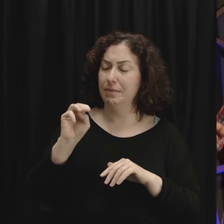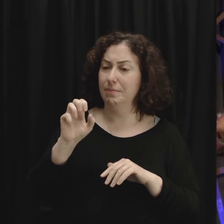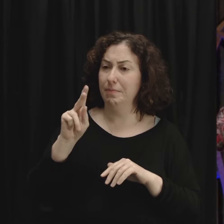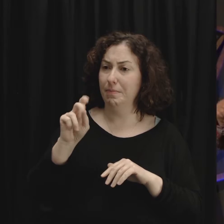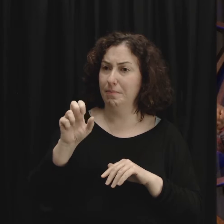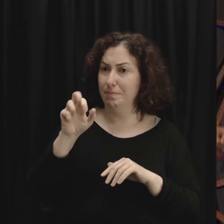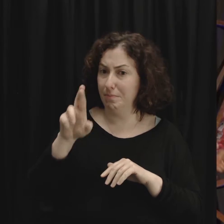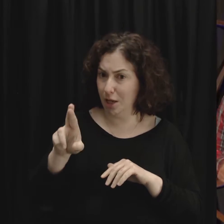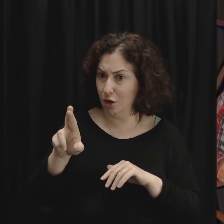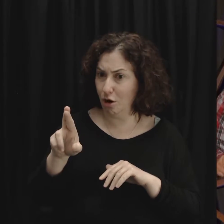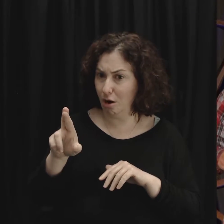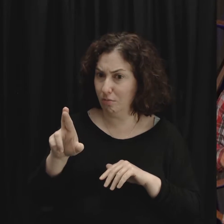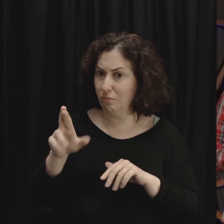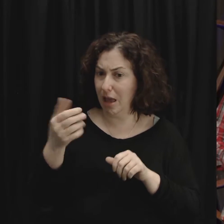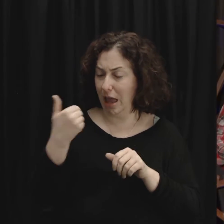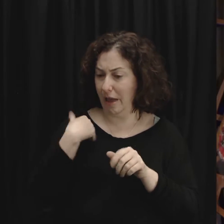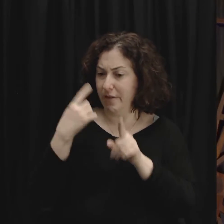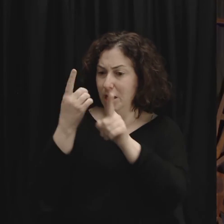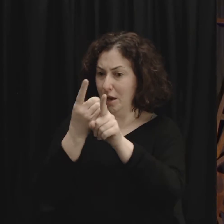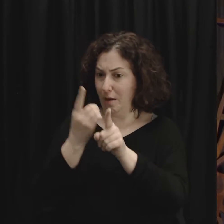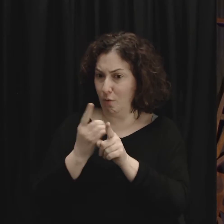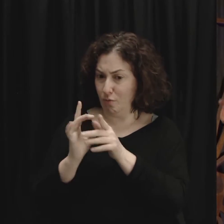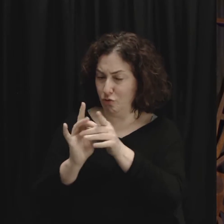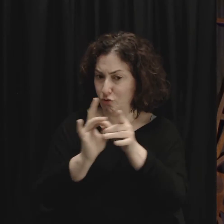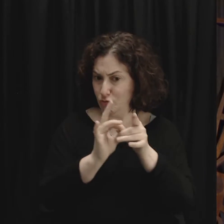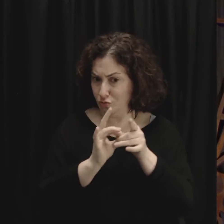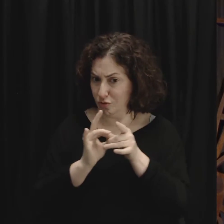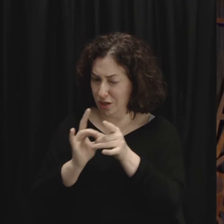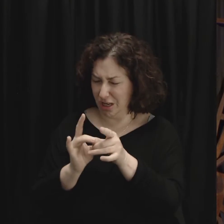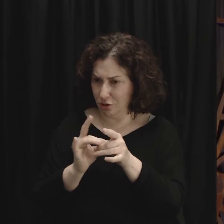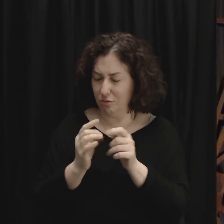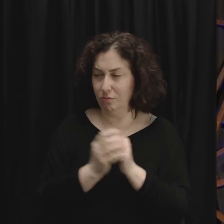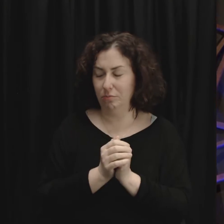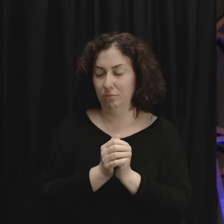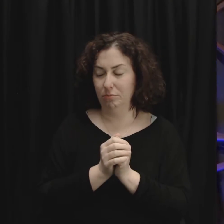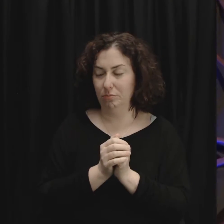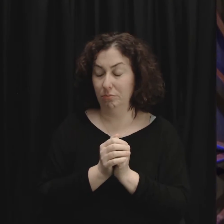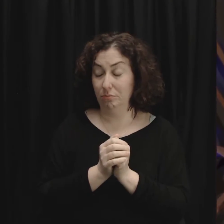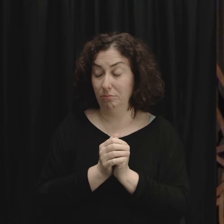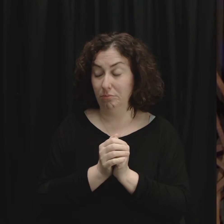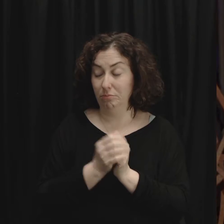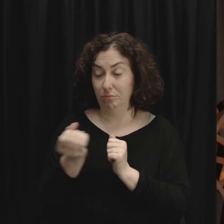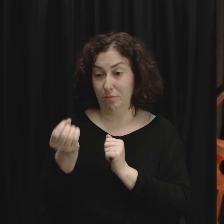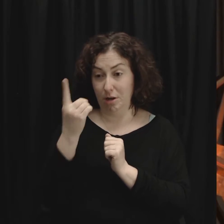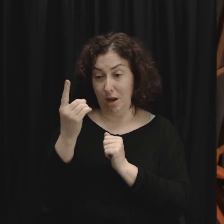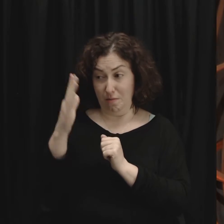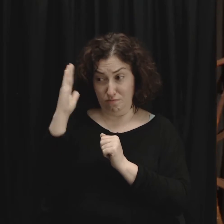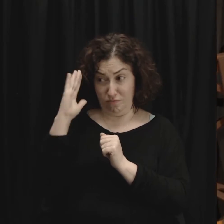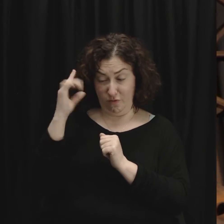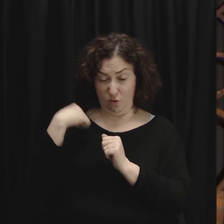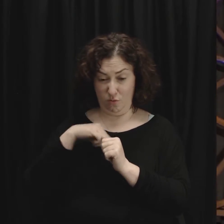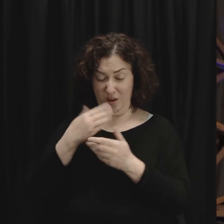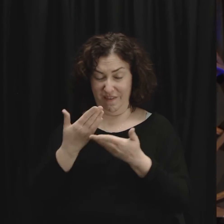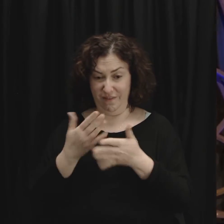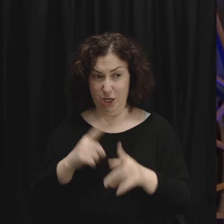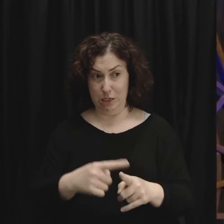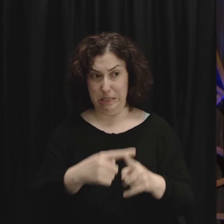Before we came to know Christ as our Savior, we had an old way of dealing with conflict, an unhealthy way